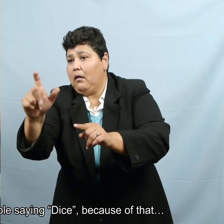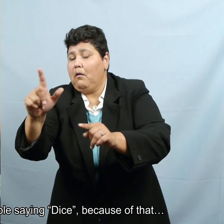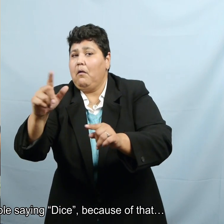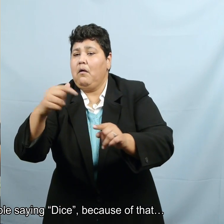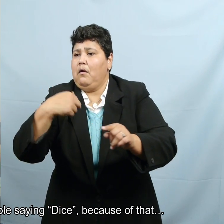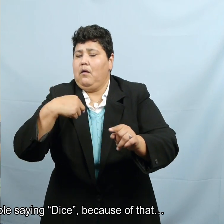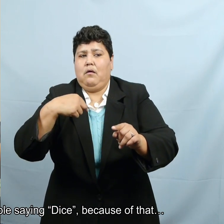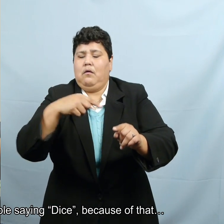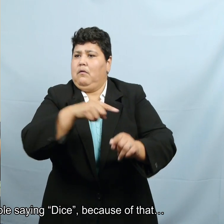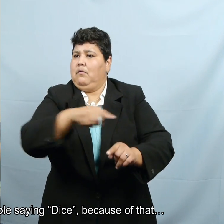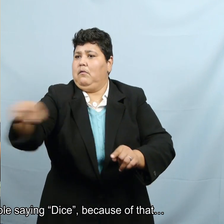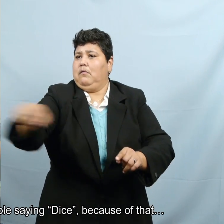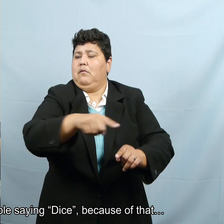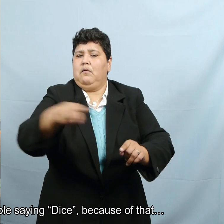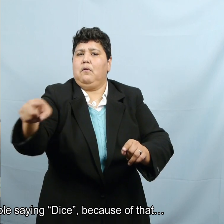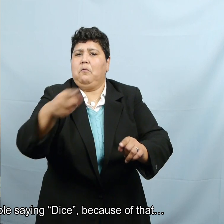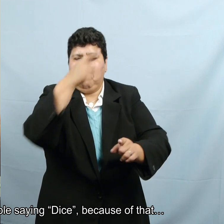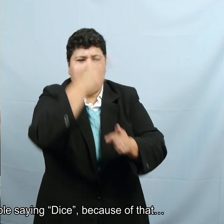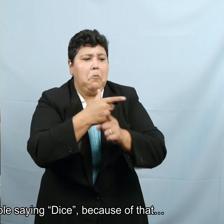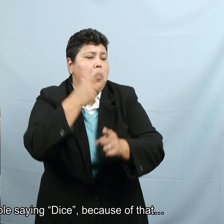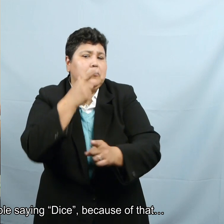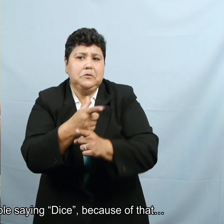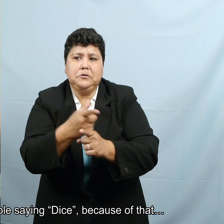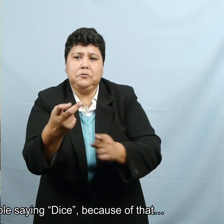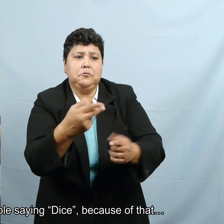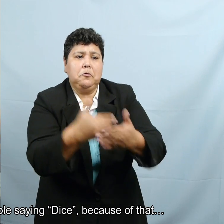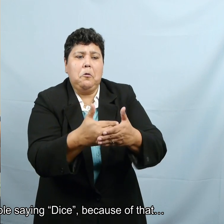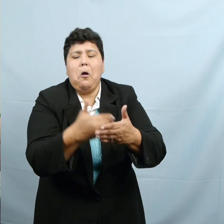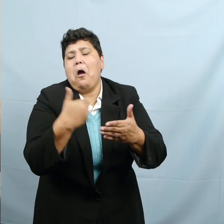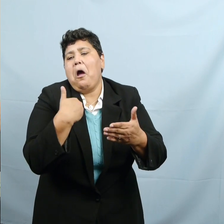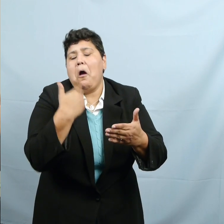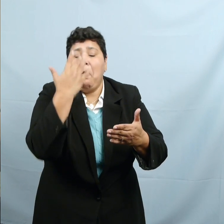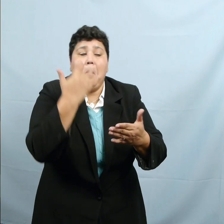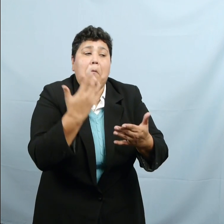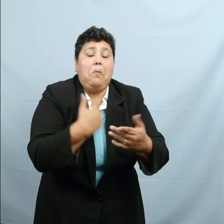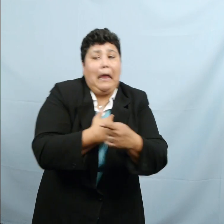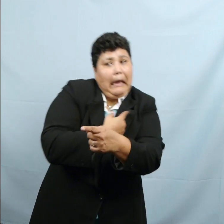brother that I felt comfortable saying dice because of that.